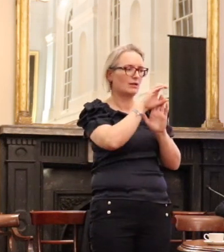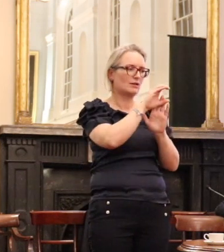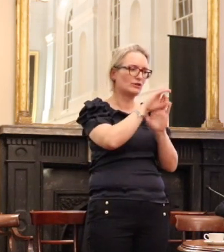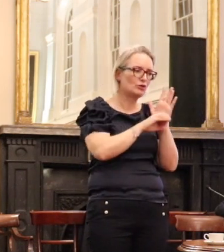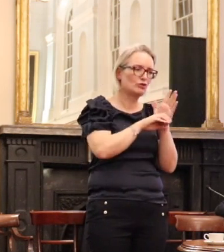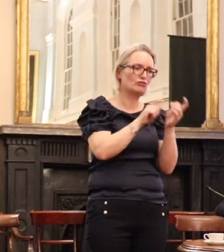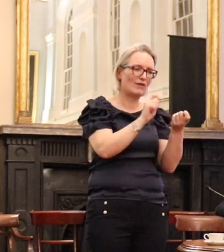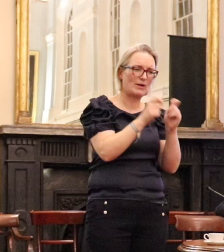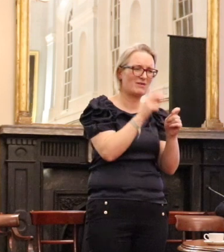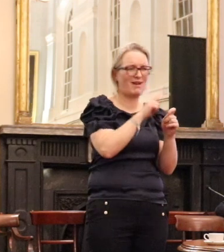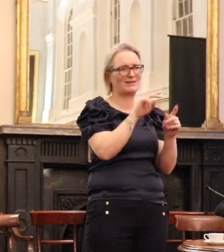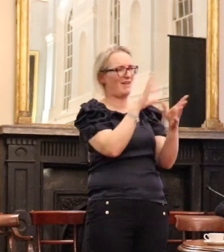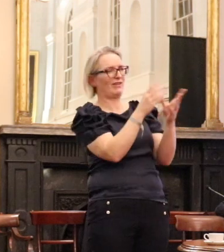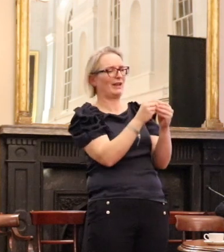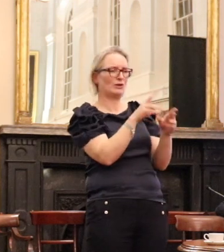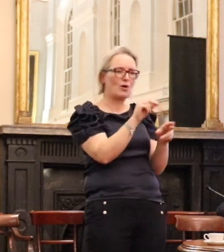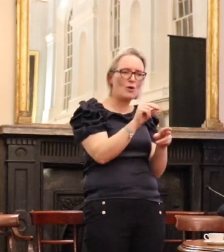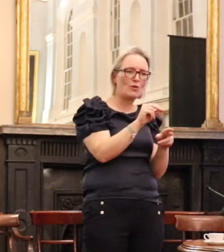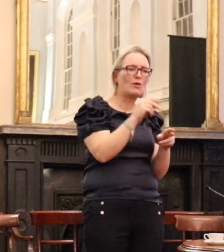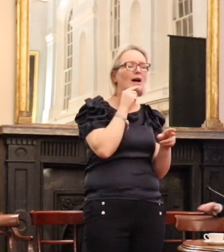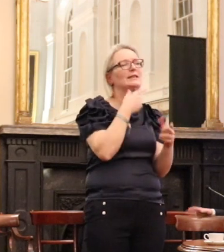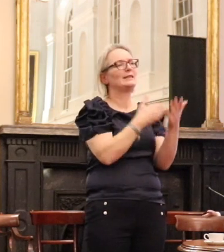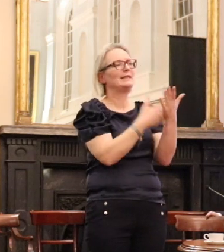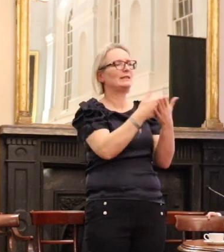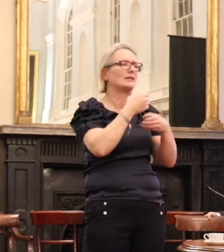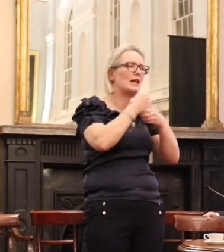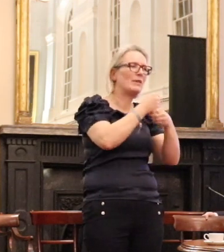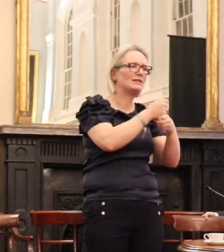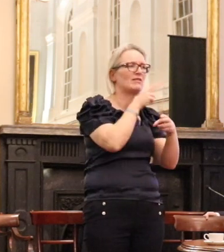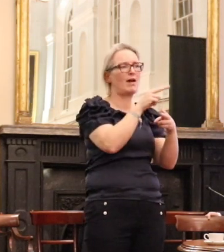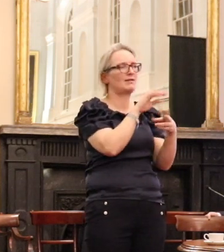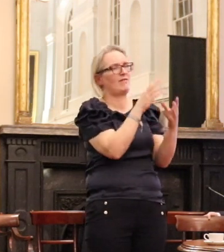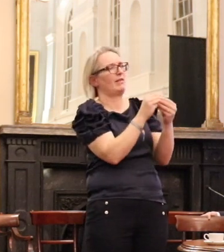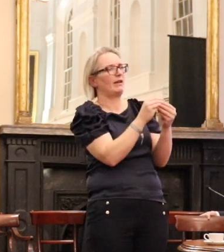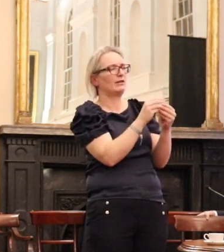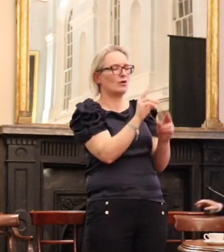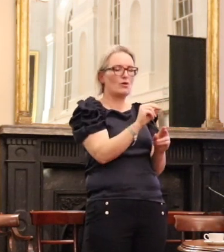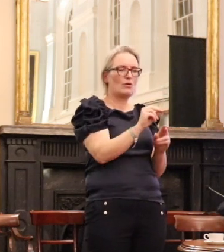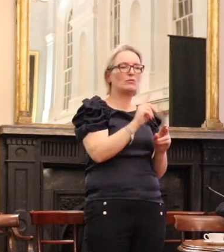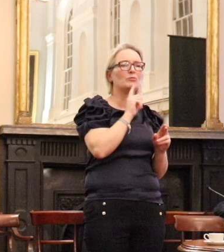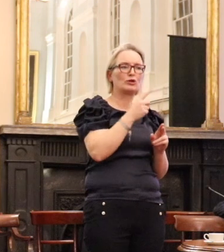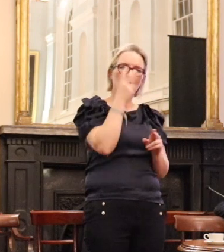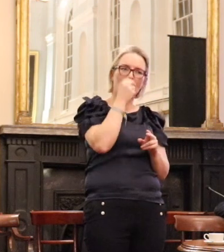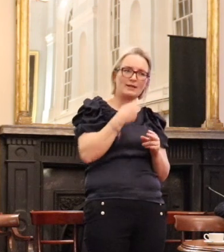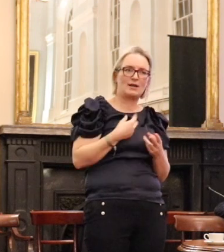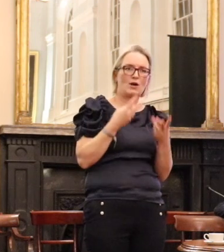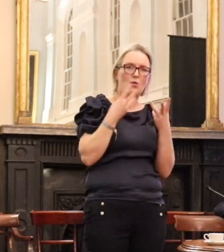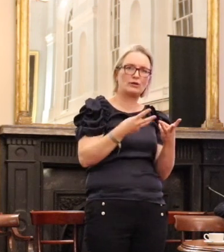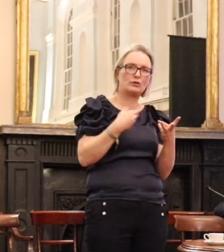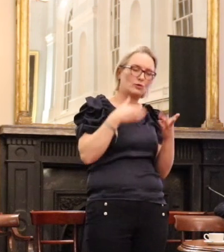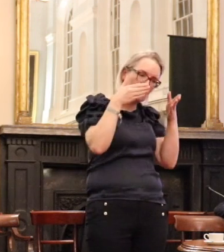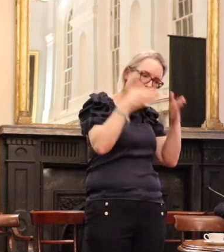legal campaigns of that nature are not the legal at the end though. But tonight I'm just going focus